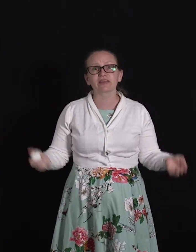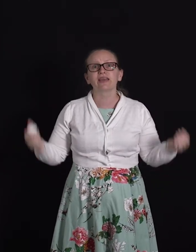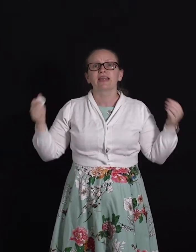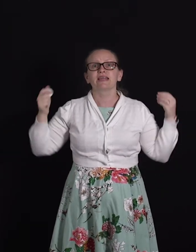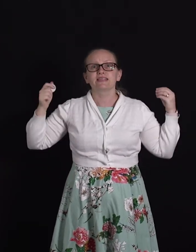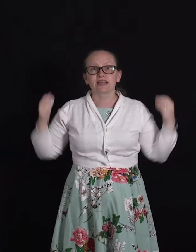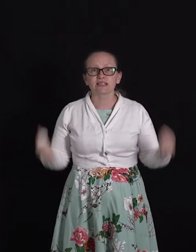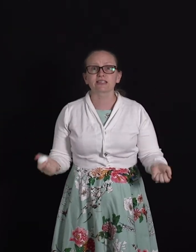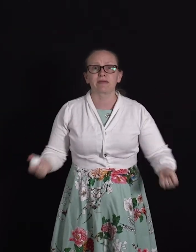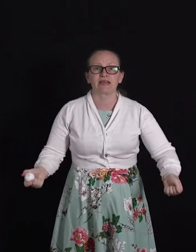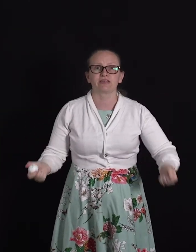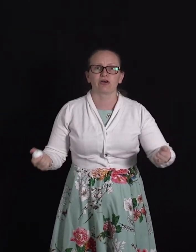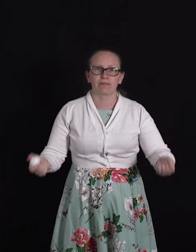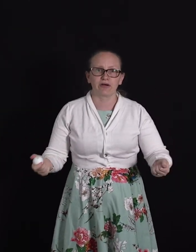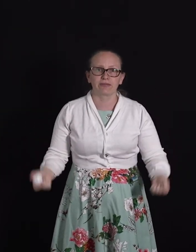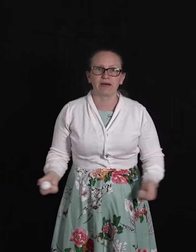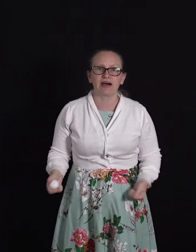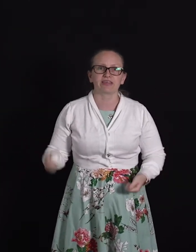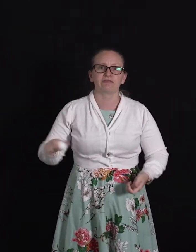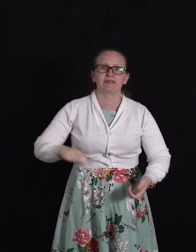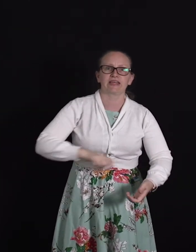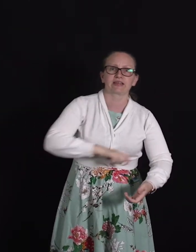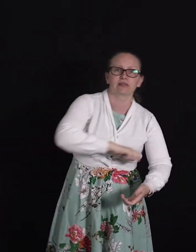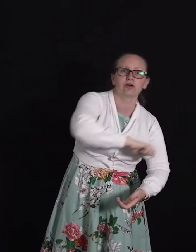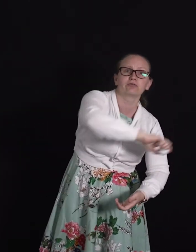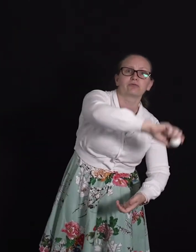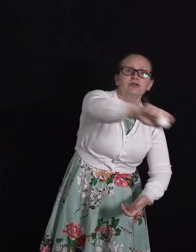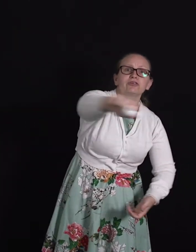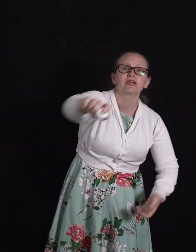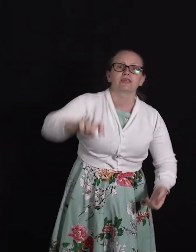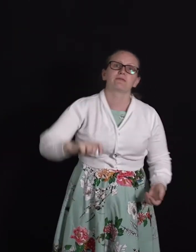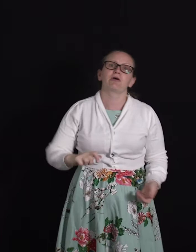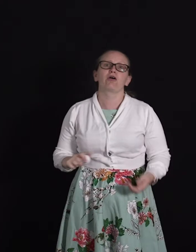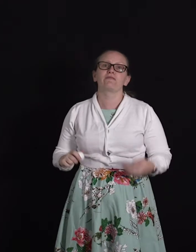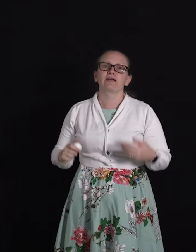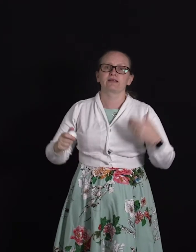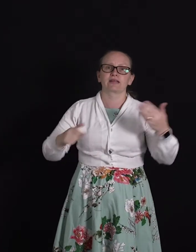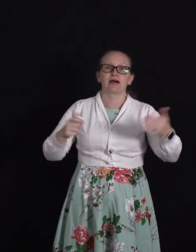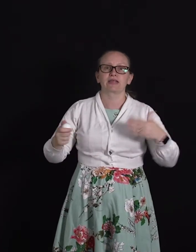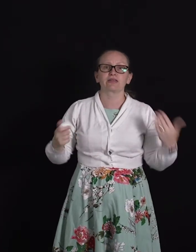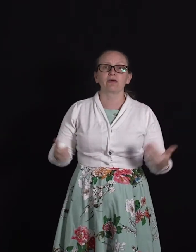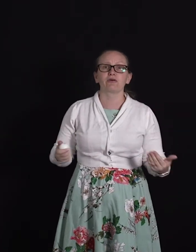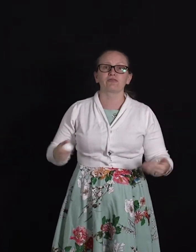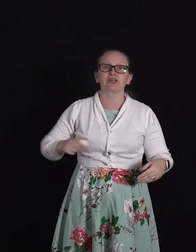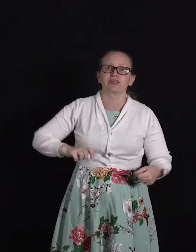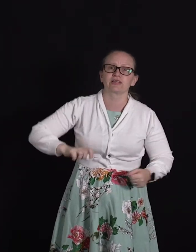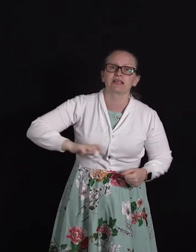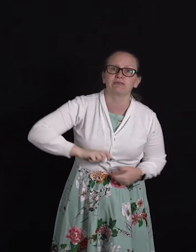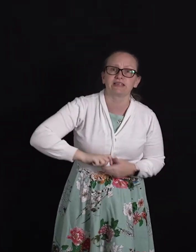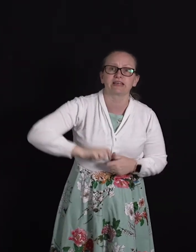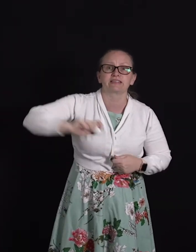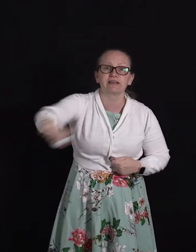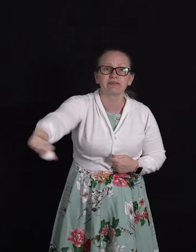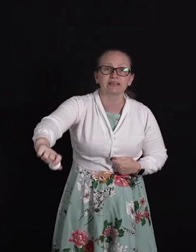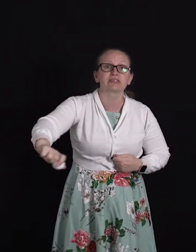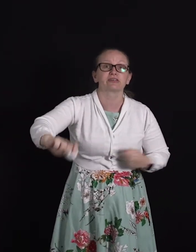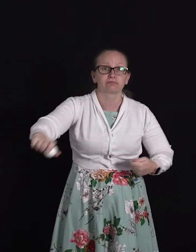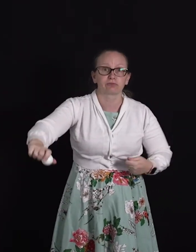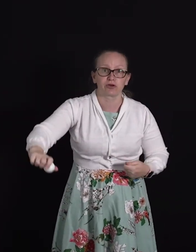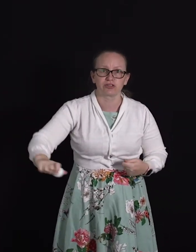it does depend upon the path. If we take a long route then we're overcoming a lot more friction than if we take a direct route.